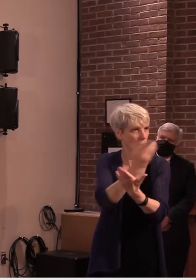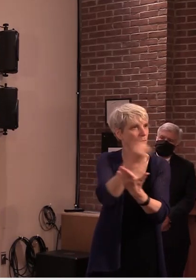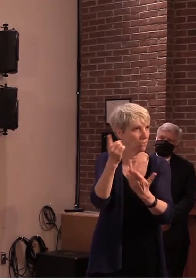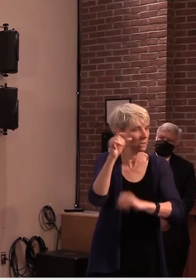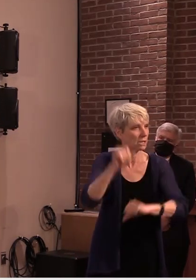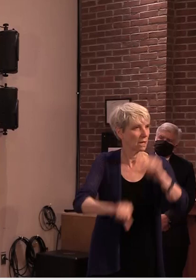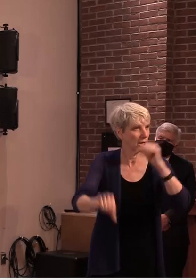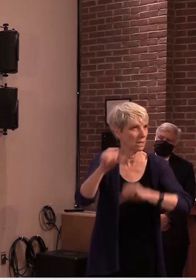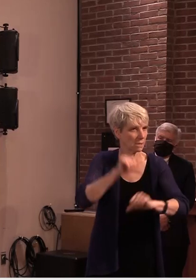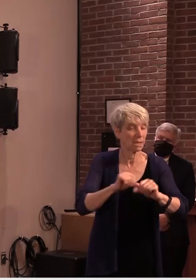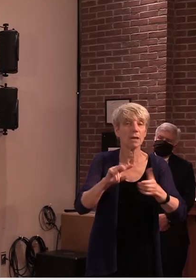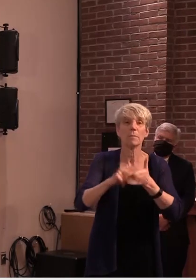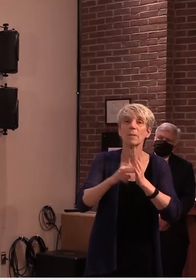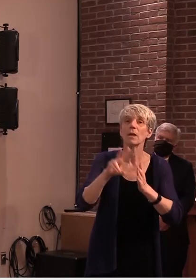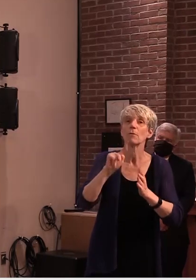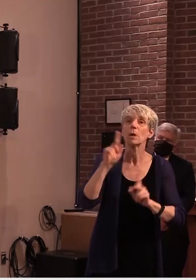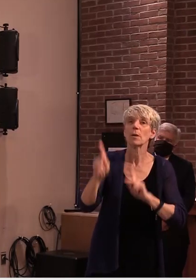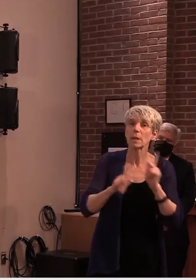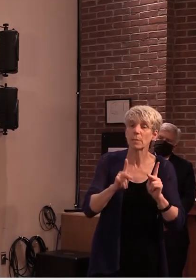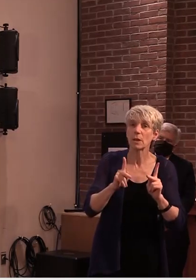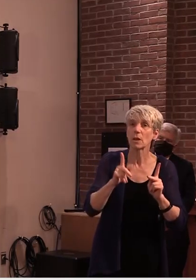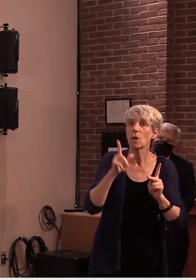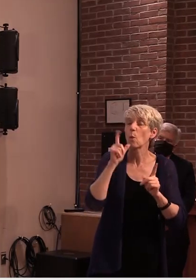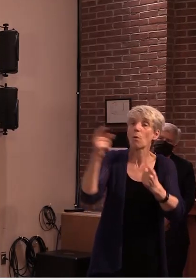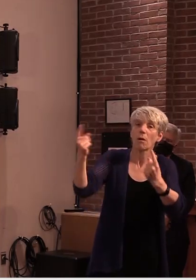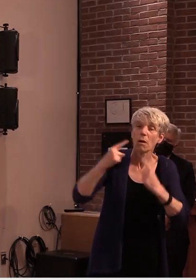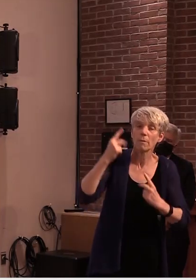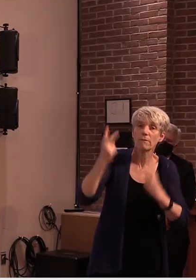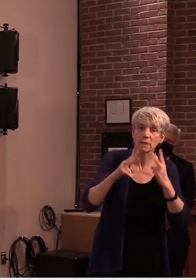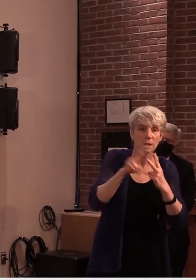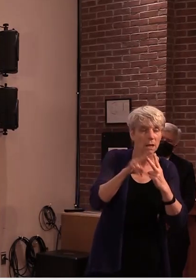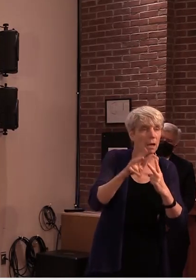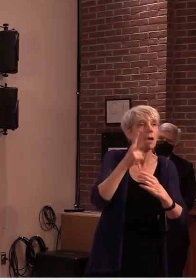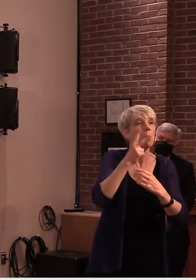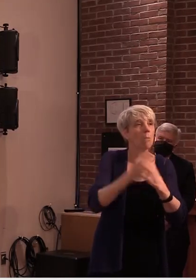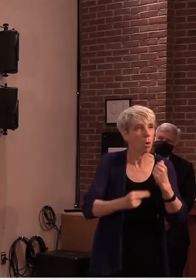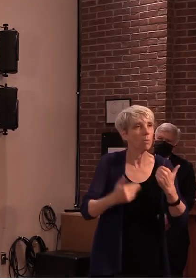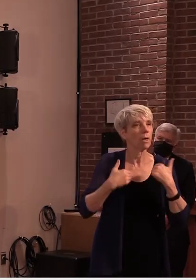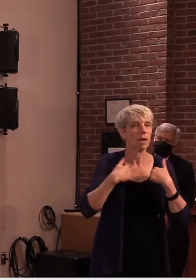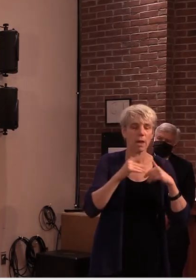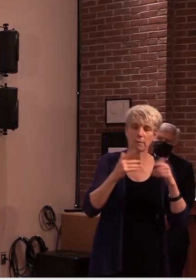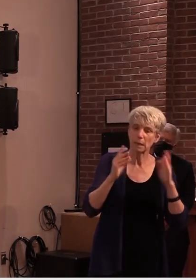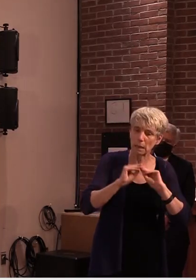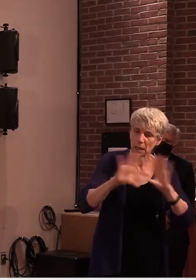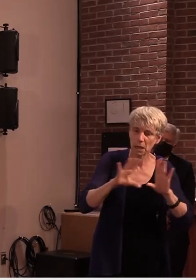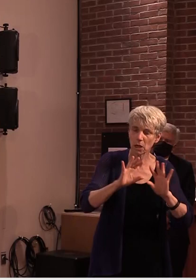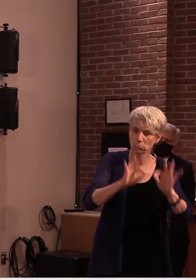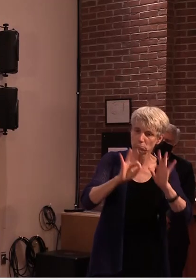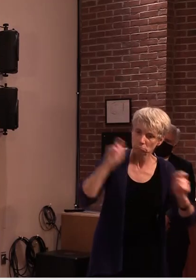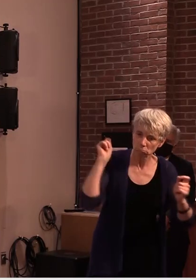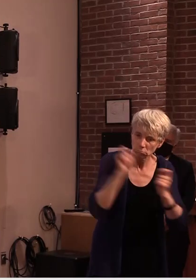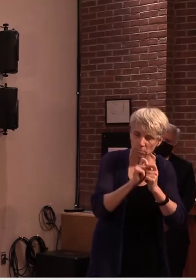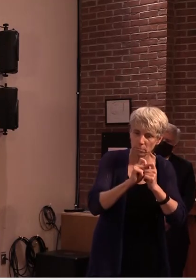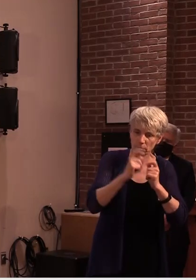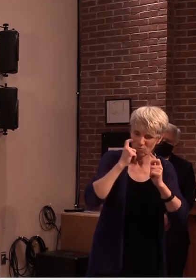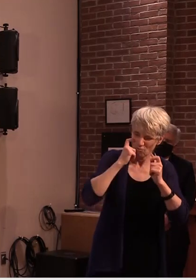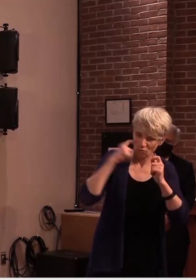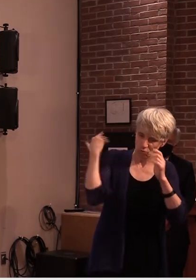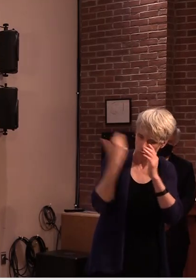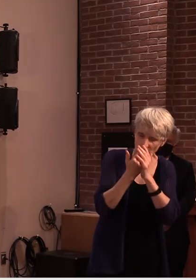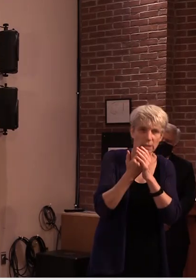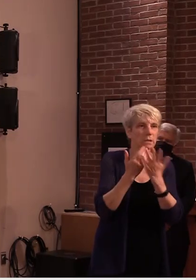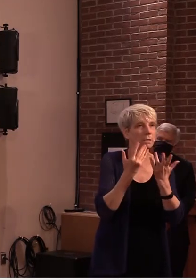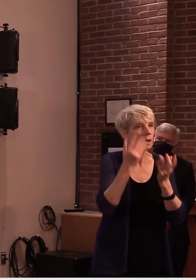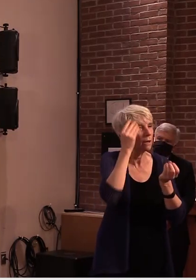vermonters and visitors to our state have the most current and actionable information possible this is public